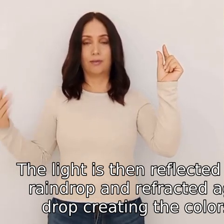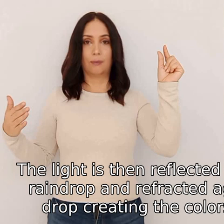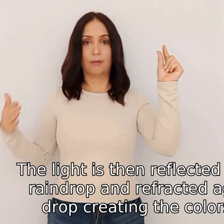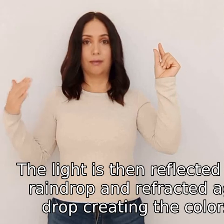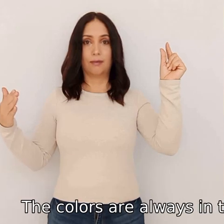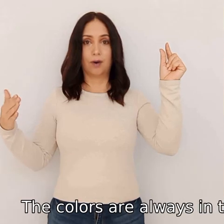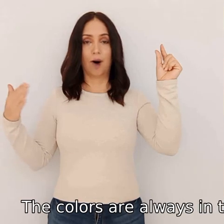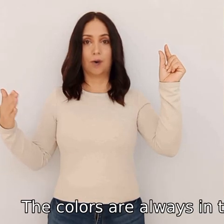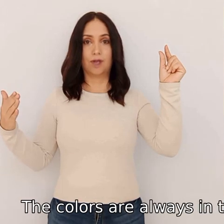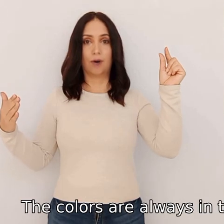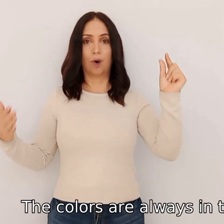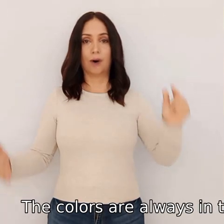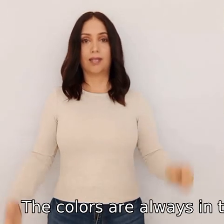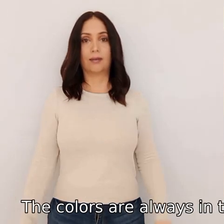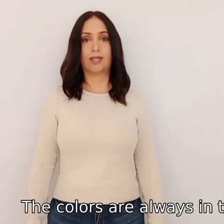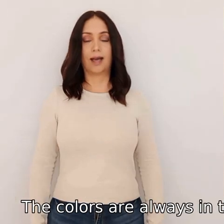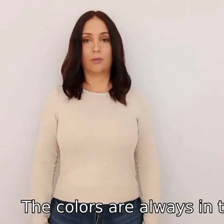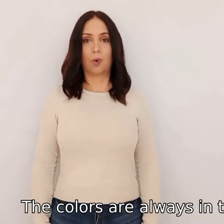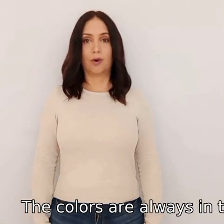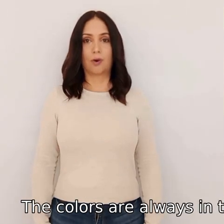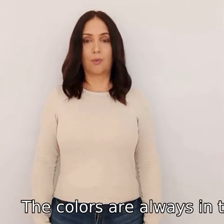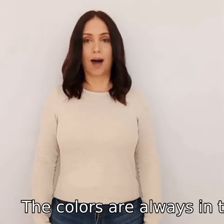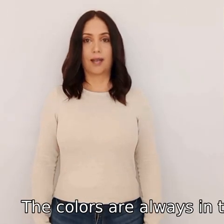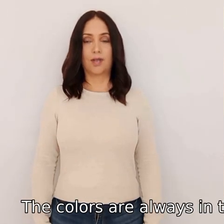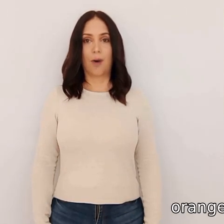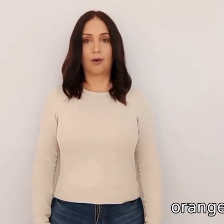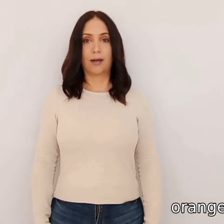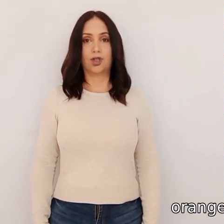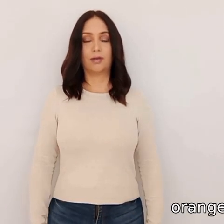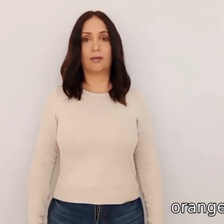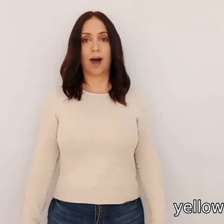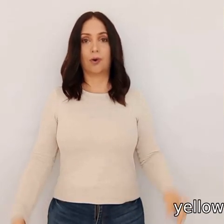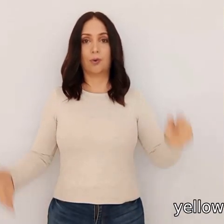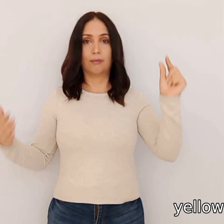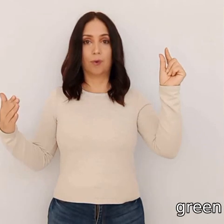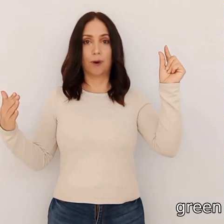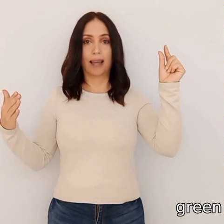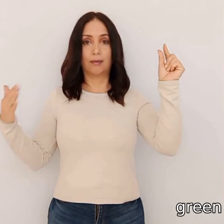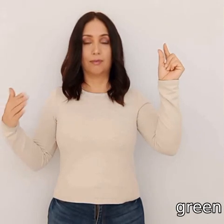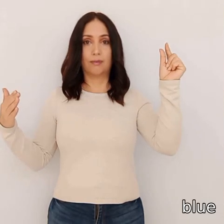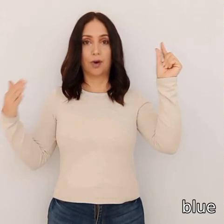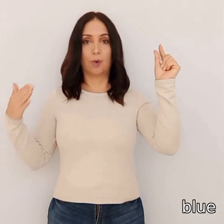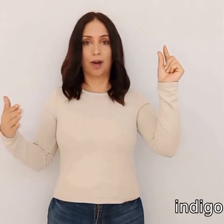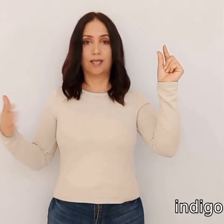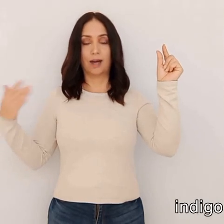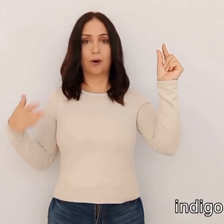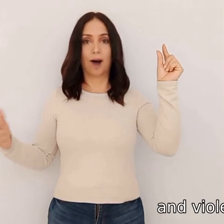rainbow the colors are always in the same order red orange yellow green blue indigo